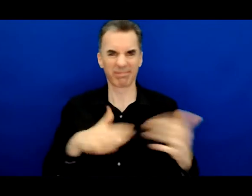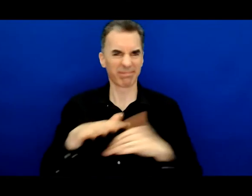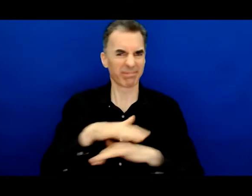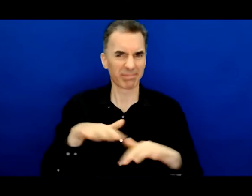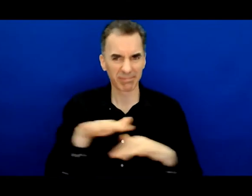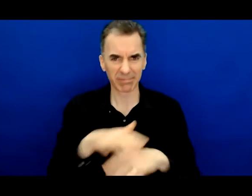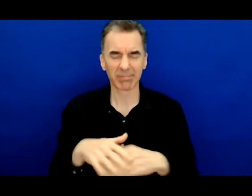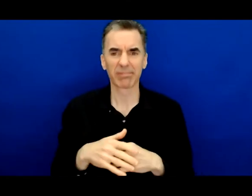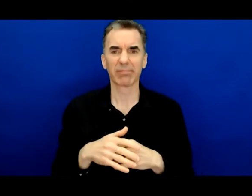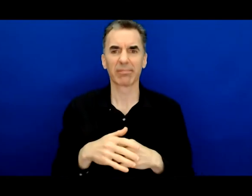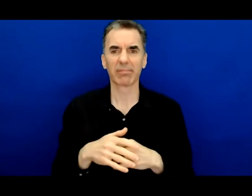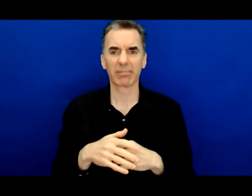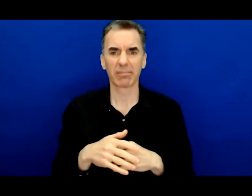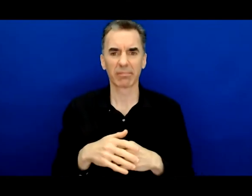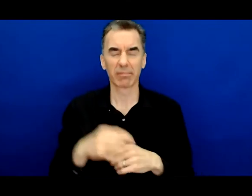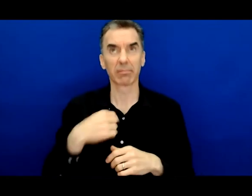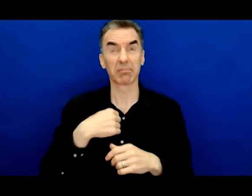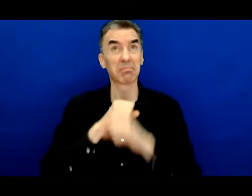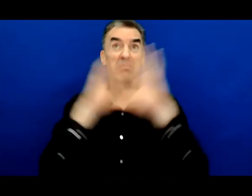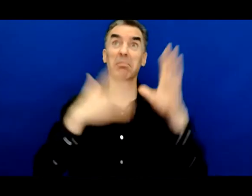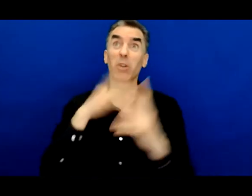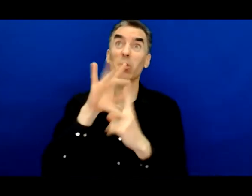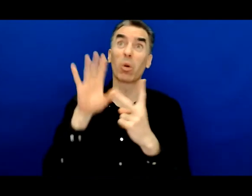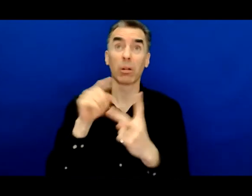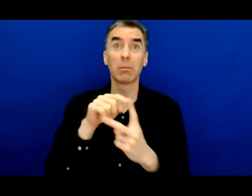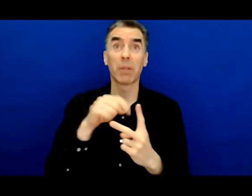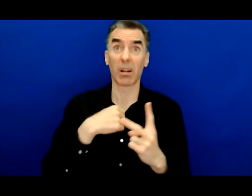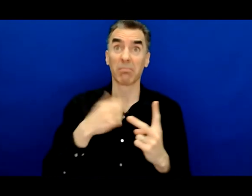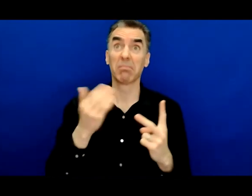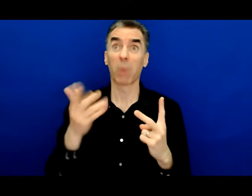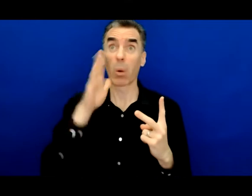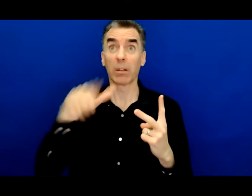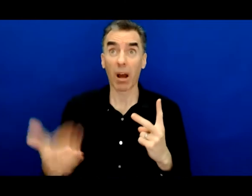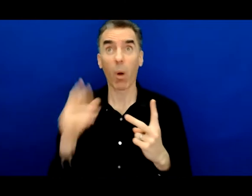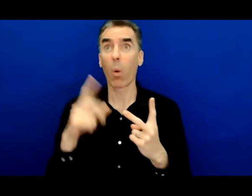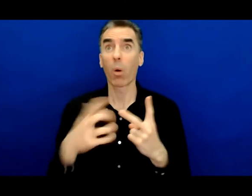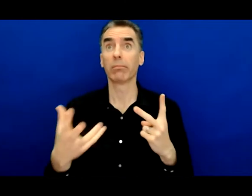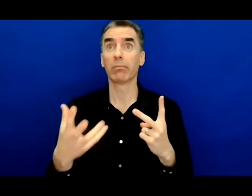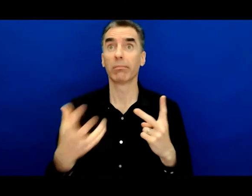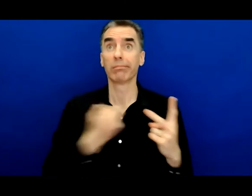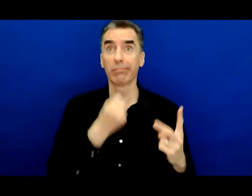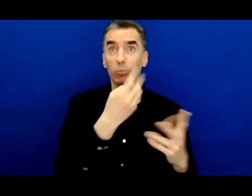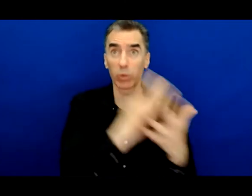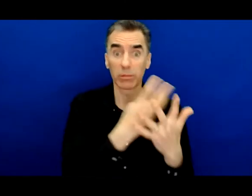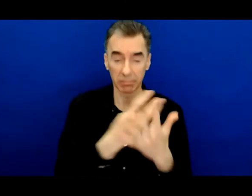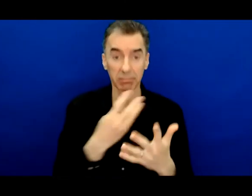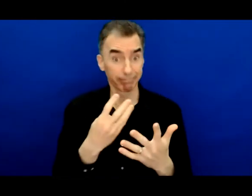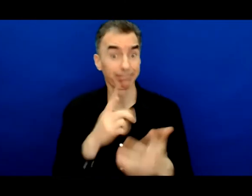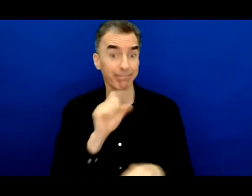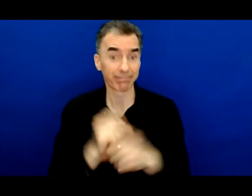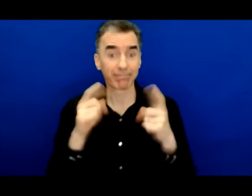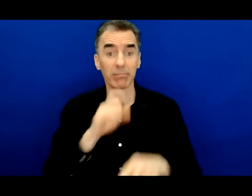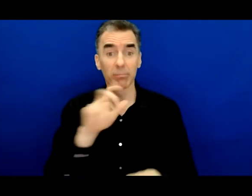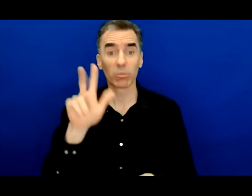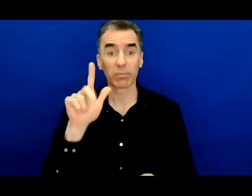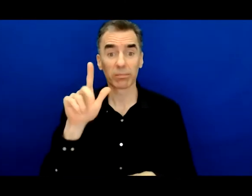Either I'd be dead or I'd be locked up. We all knew that. And then it happened. At age 23, was arrested for five